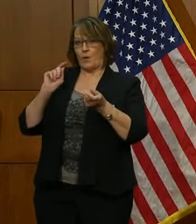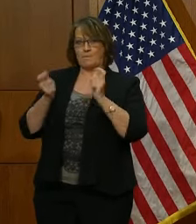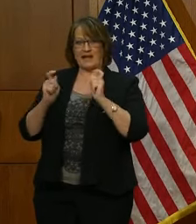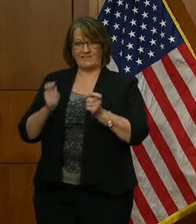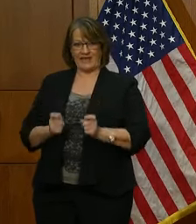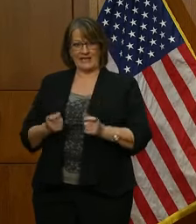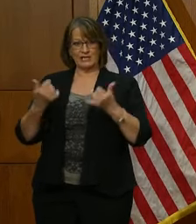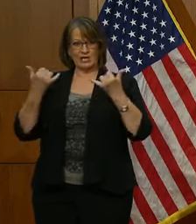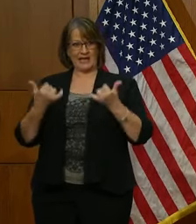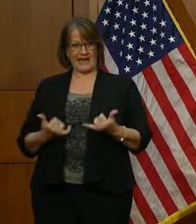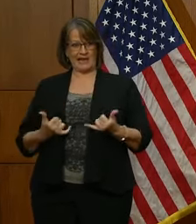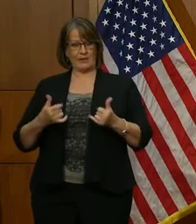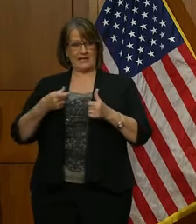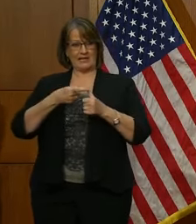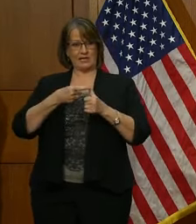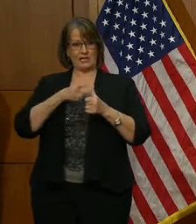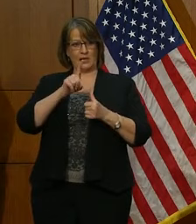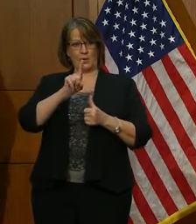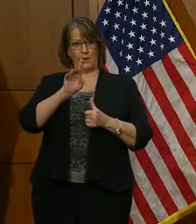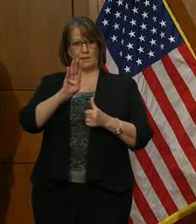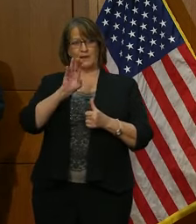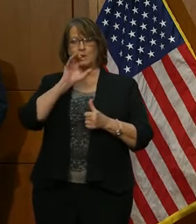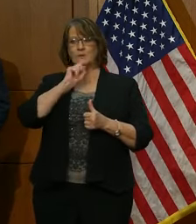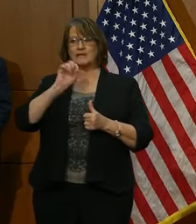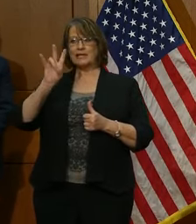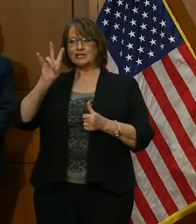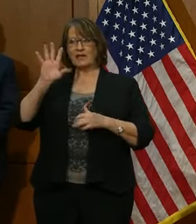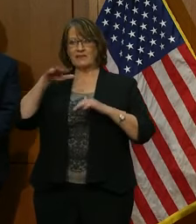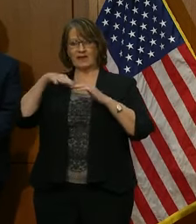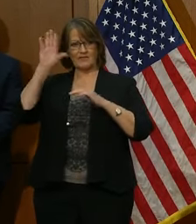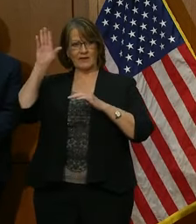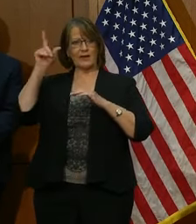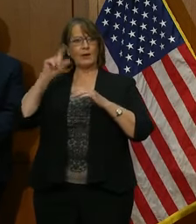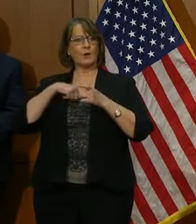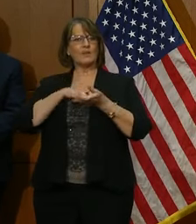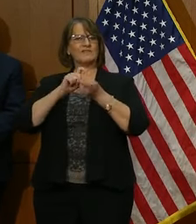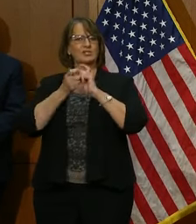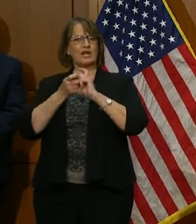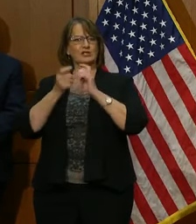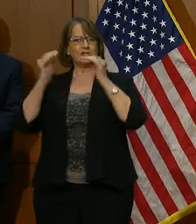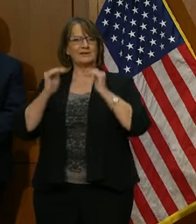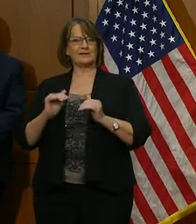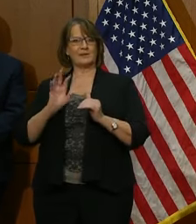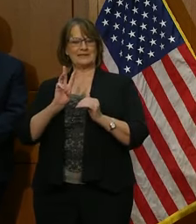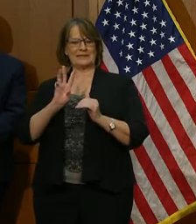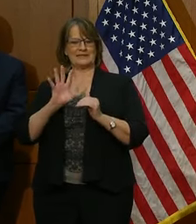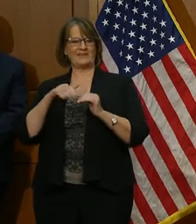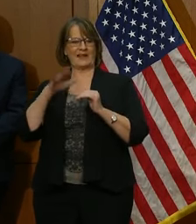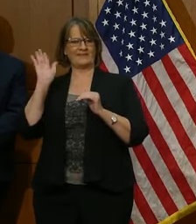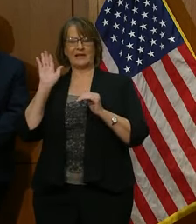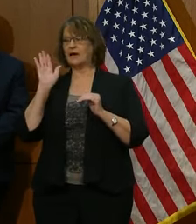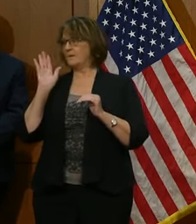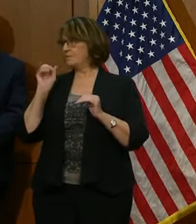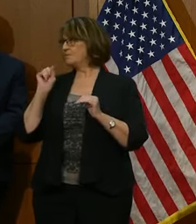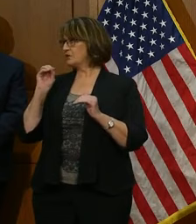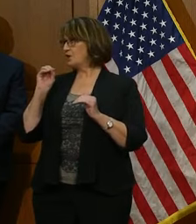We initially, in 1B, it was age 75 and up. Now we've changed that to 65. So as we receive doses